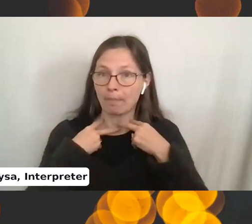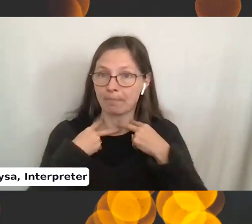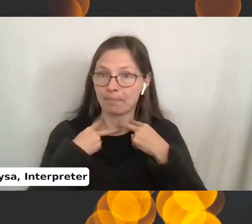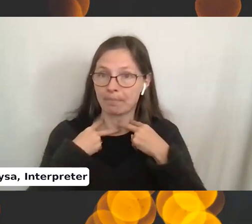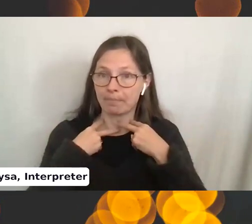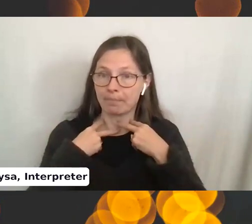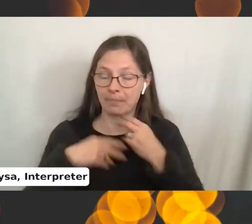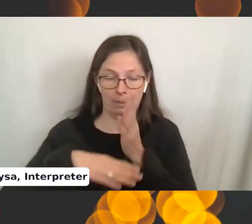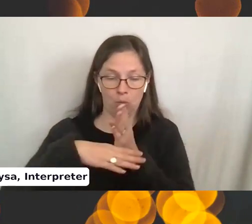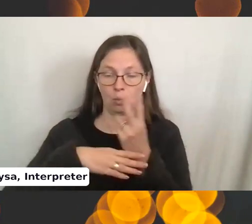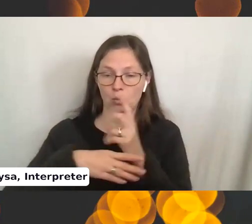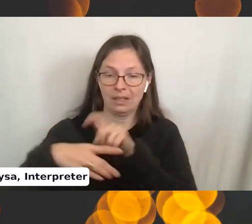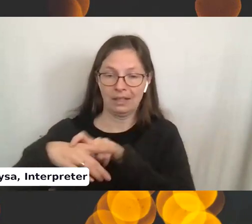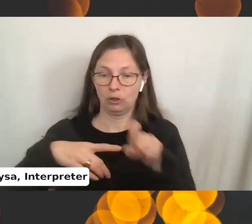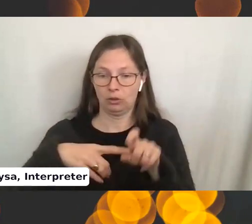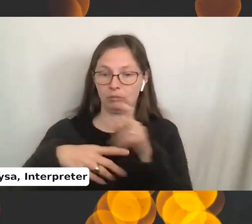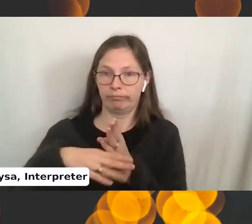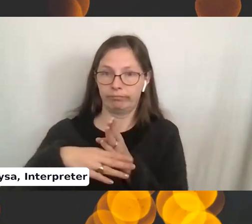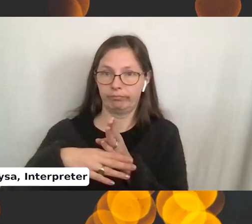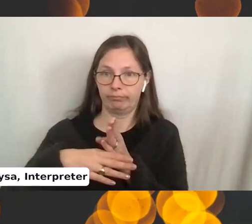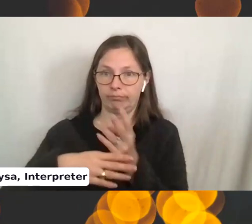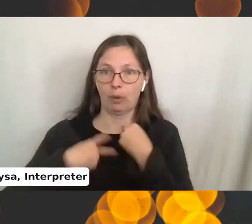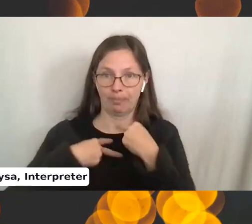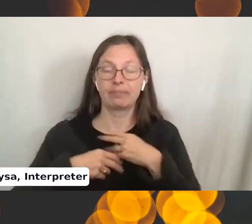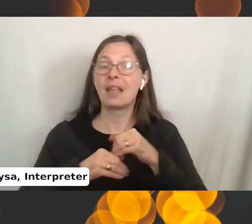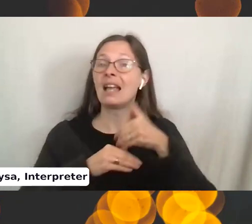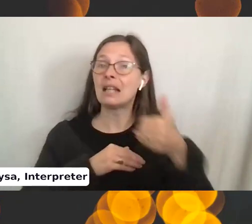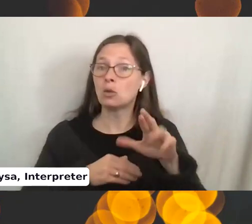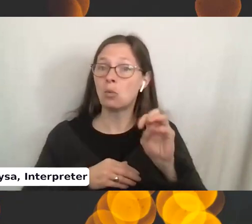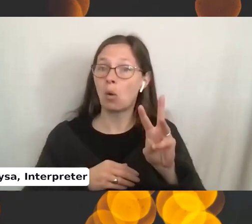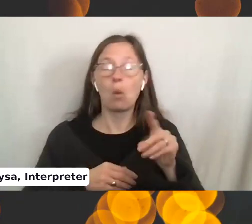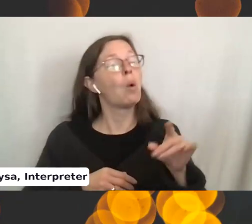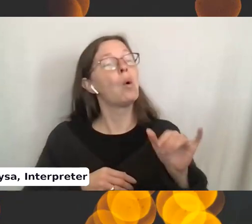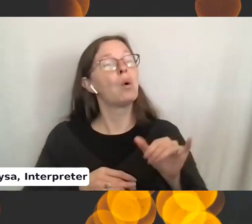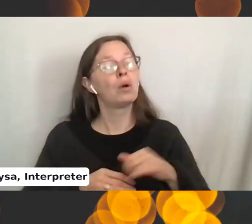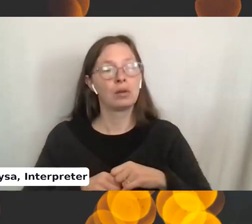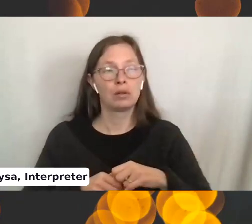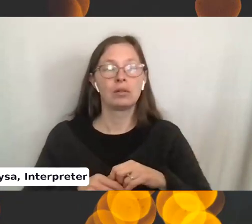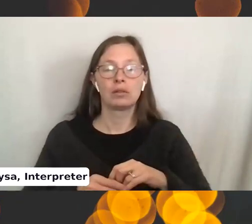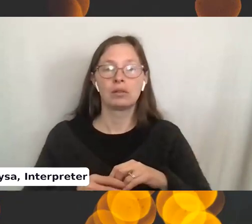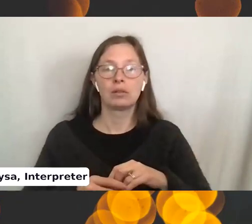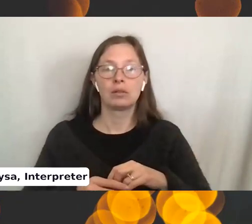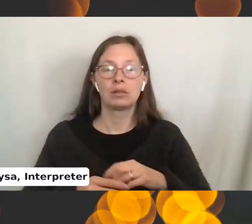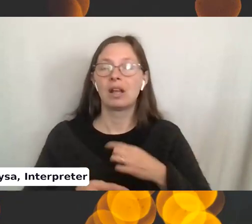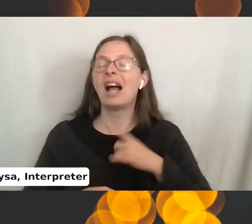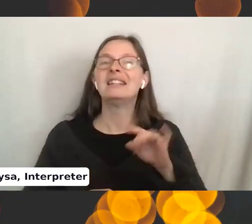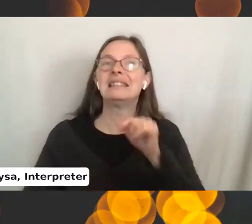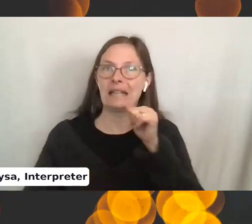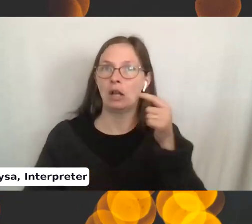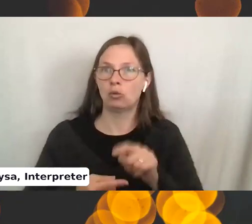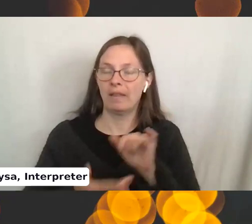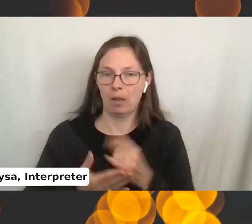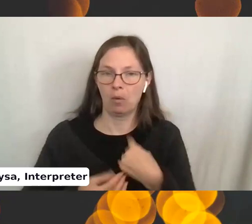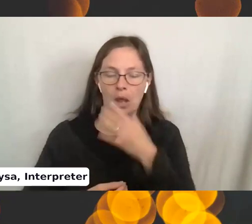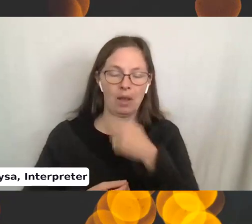stitches. Let see, and then the next row, you're like, oh, um, I didn't decrease on that one, so I'm going to